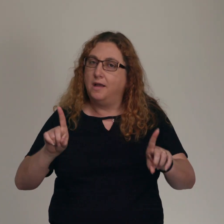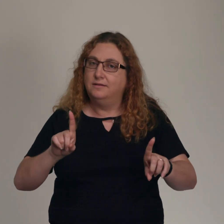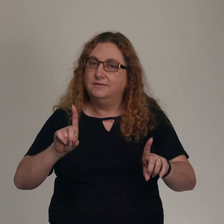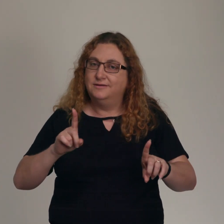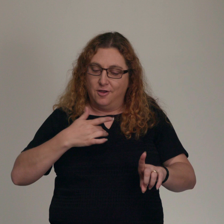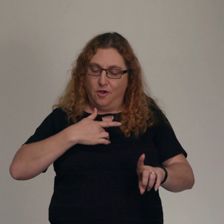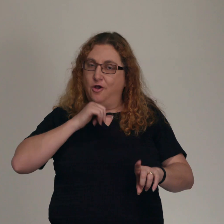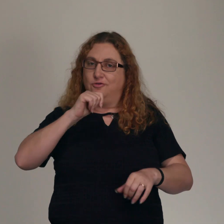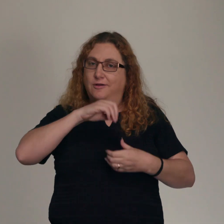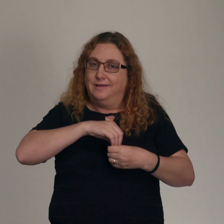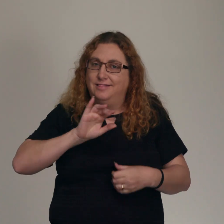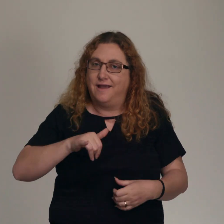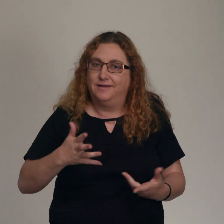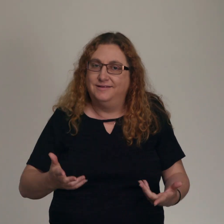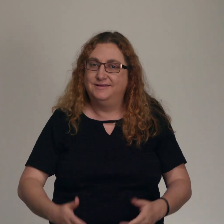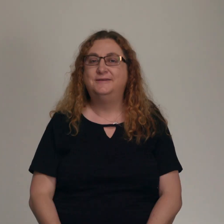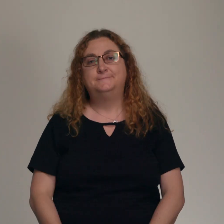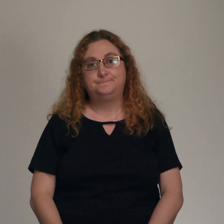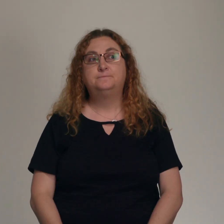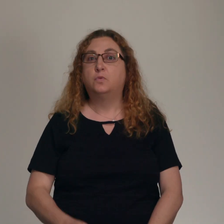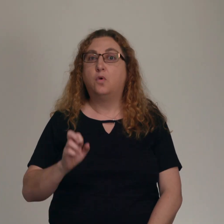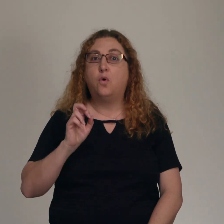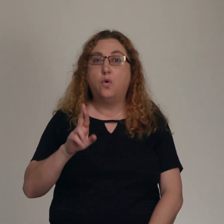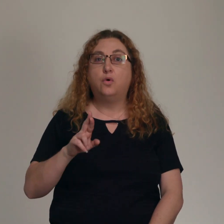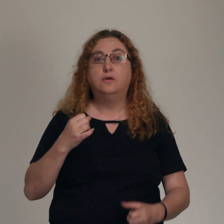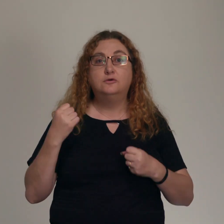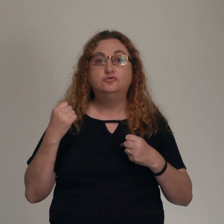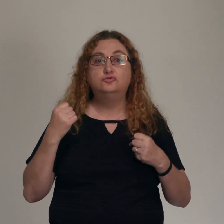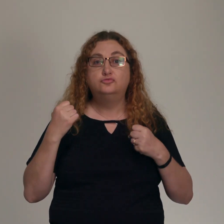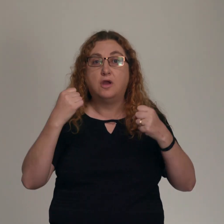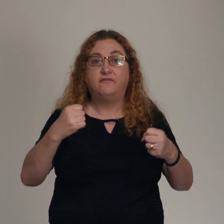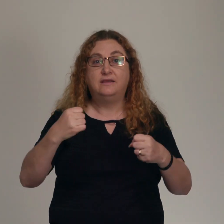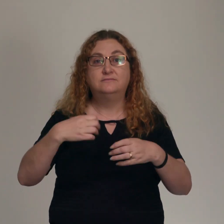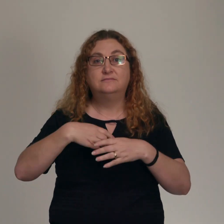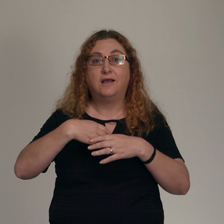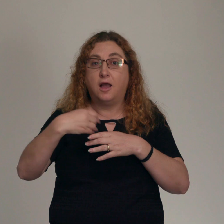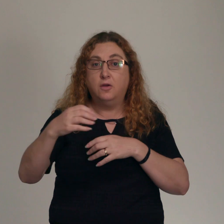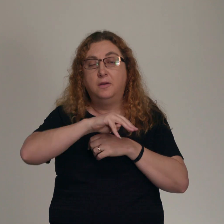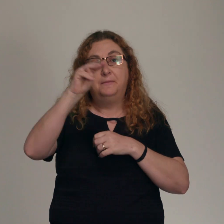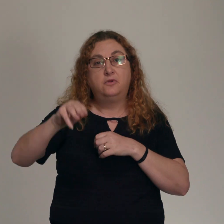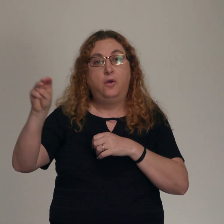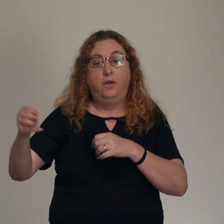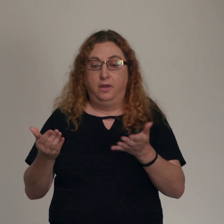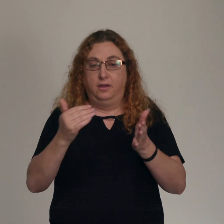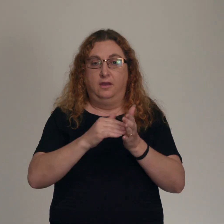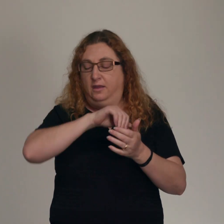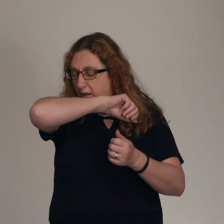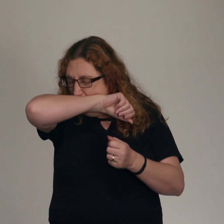Or you're driving in the vehicle right after dinner, right? Plates all knocked over. You're going to drive out to McDonald's now to go buy new nuggets and fries. And on